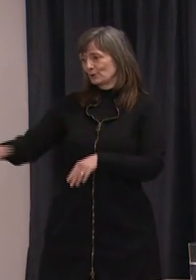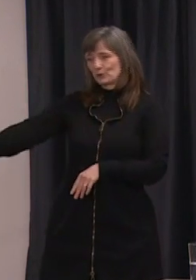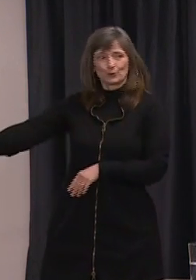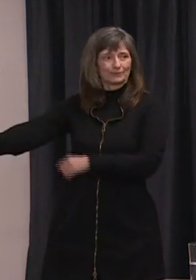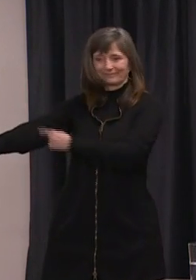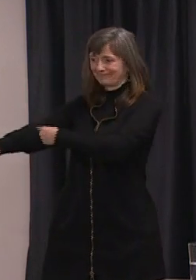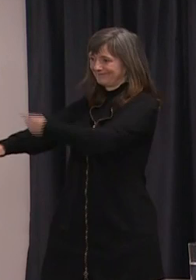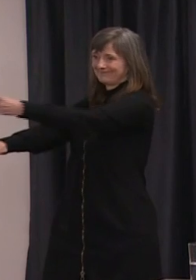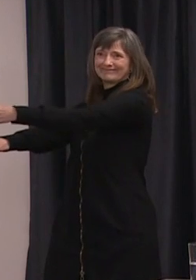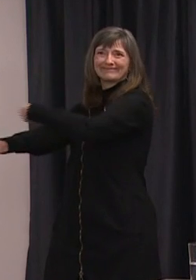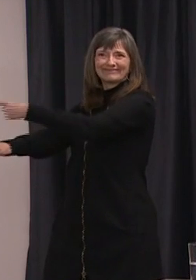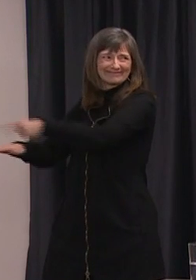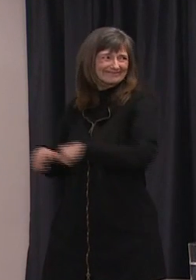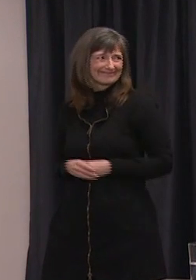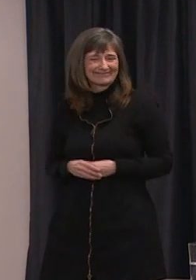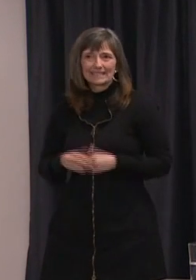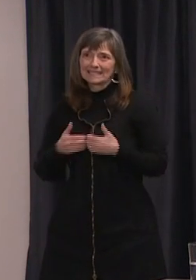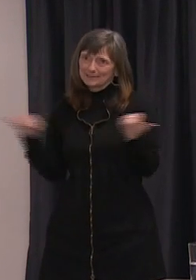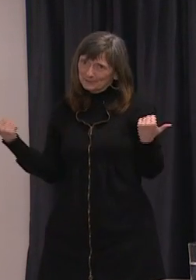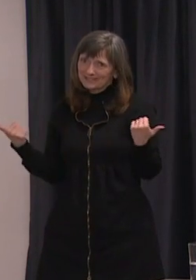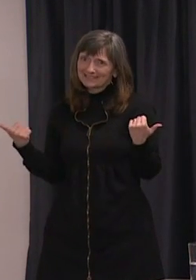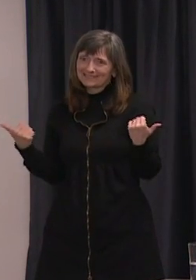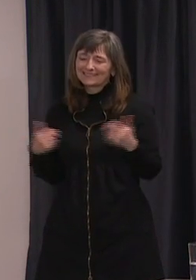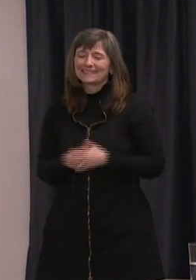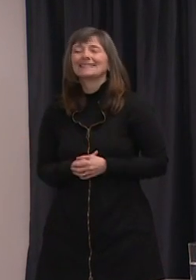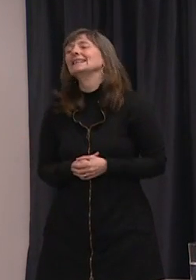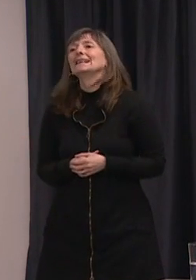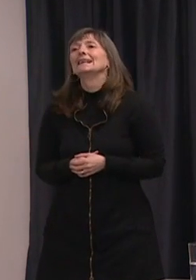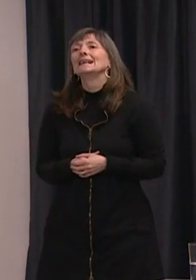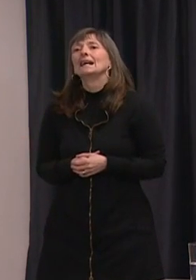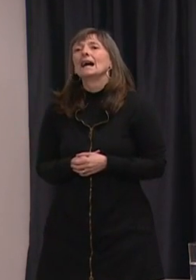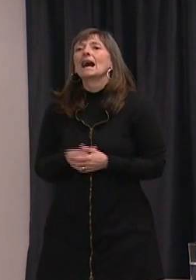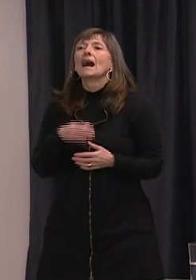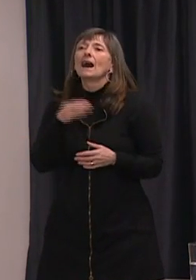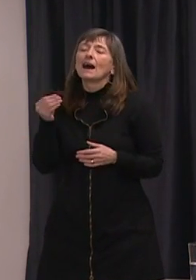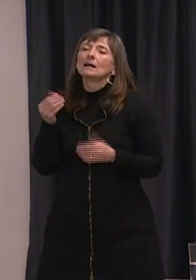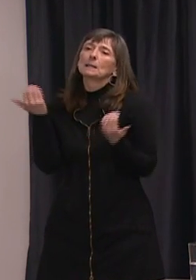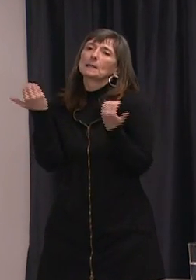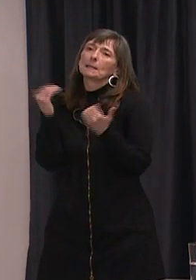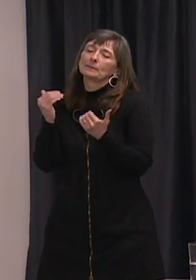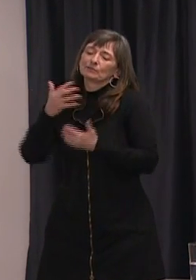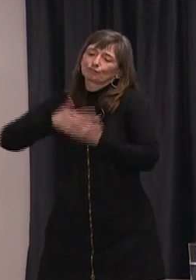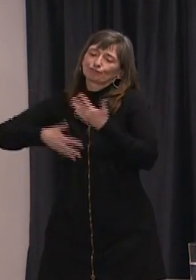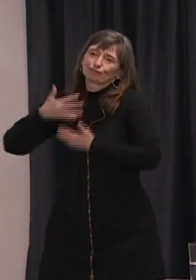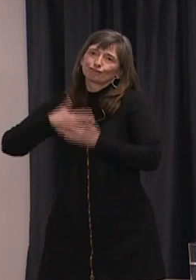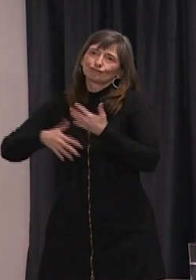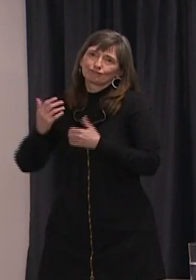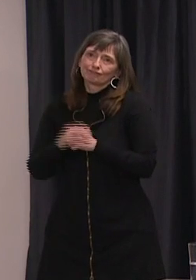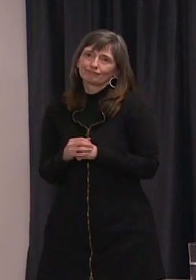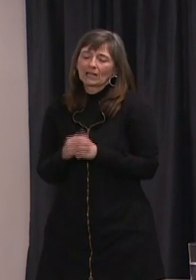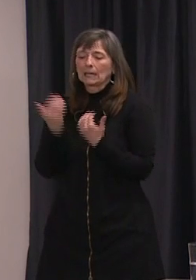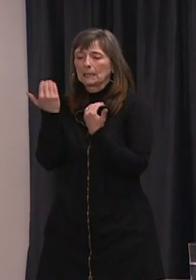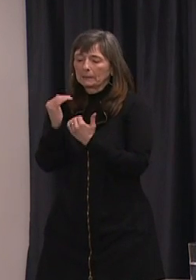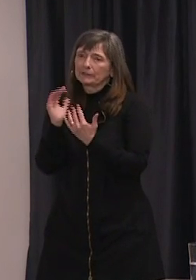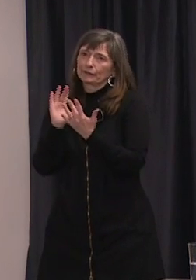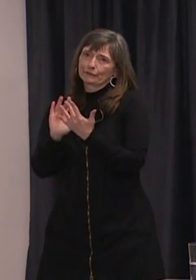and to limit social interaction in that way and contact.